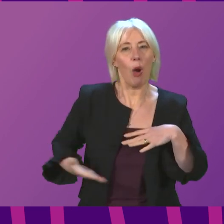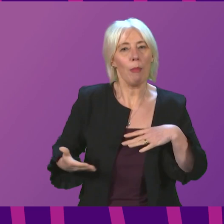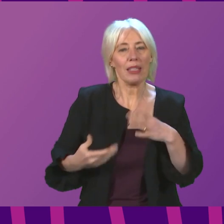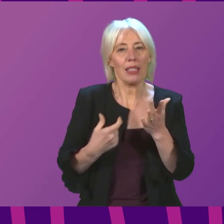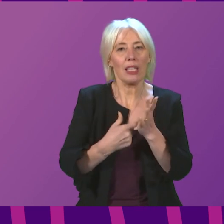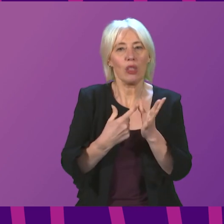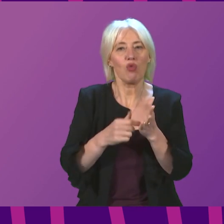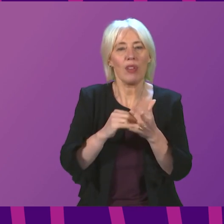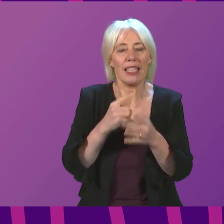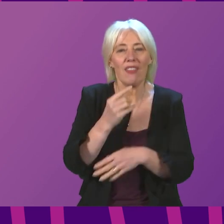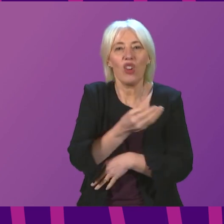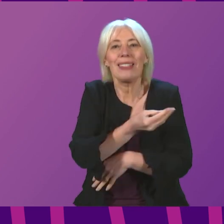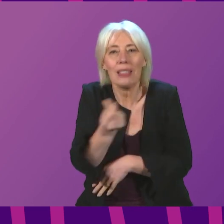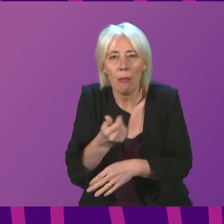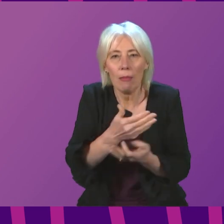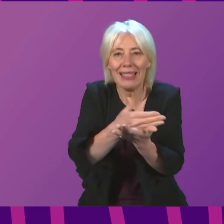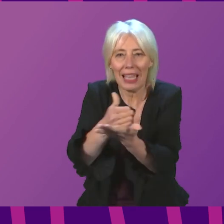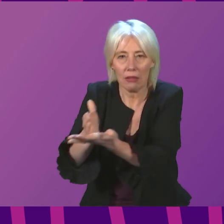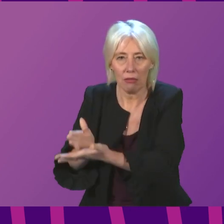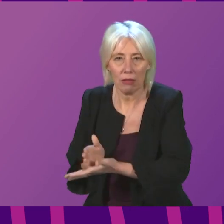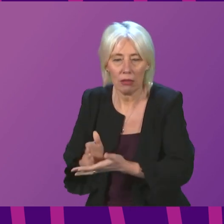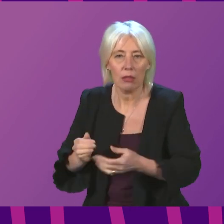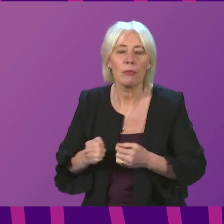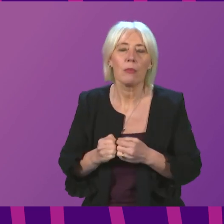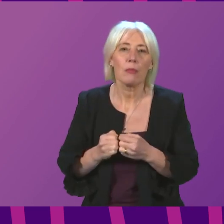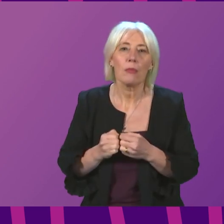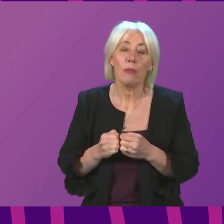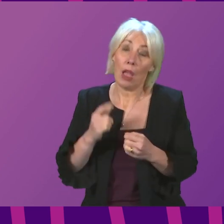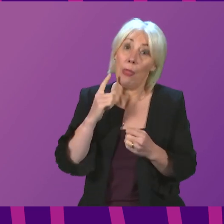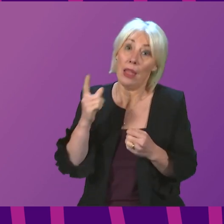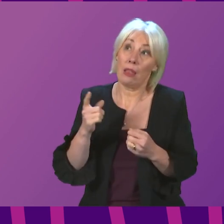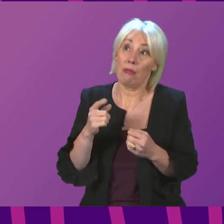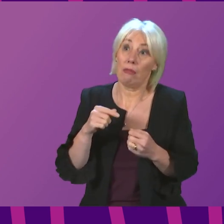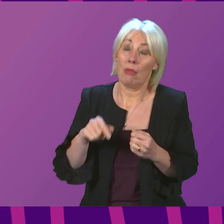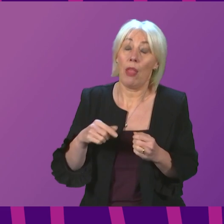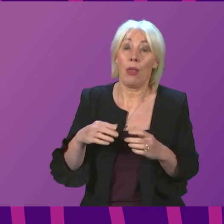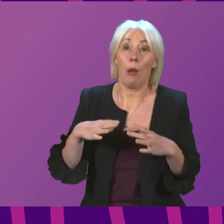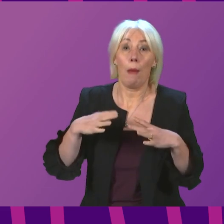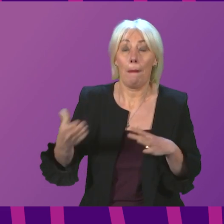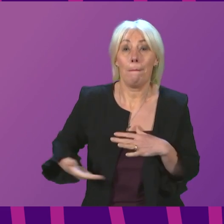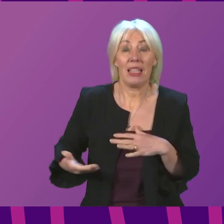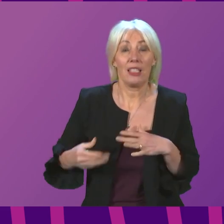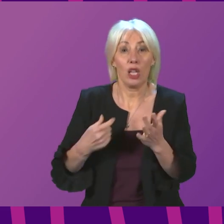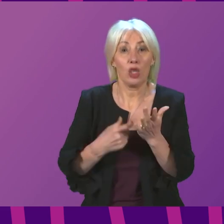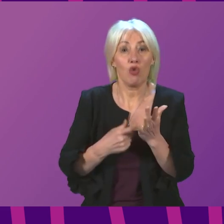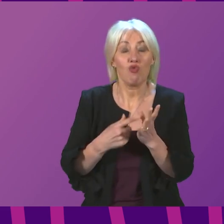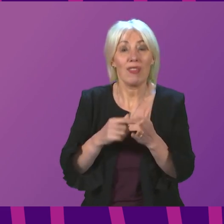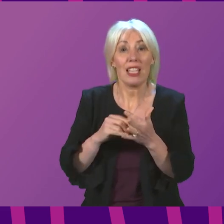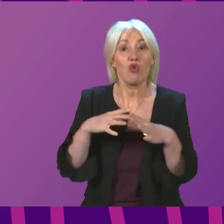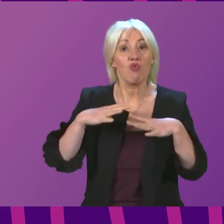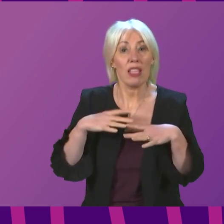for certain sectors. We had the most generous, I think, business rates relief for retail and leisure,